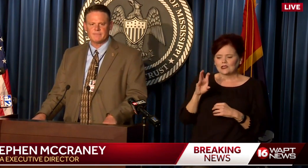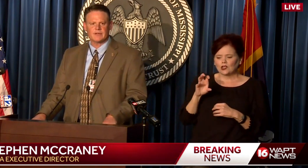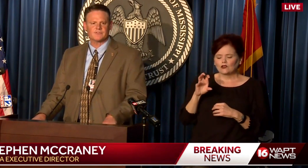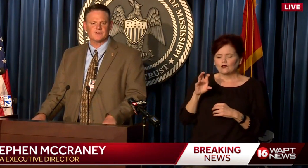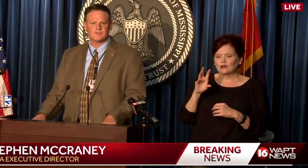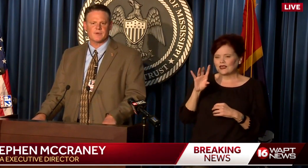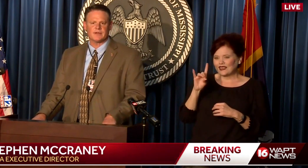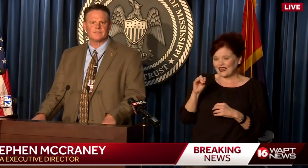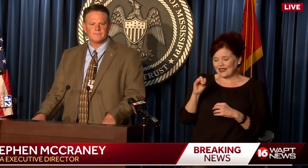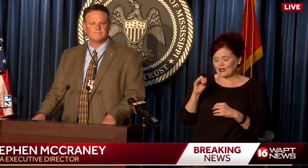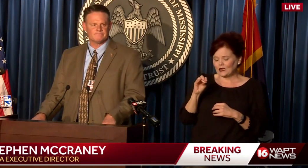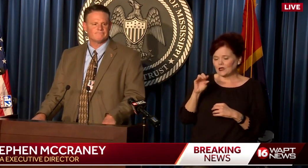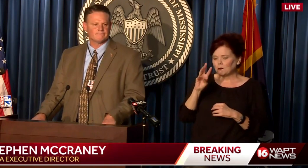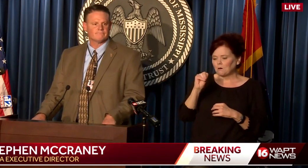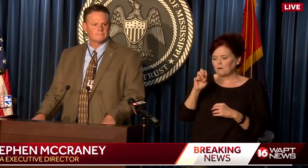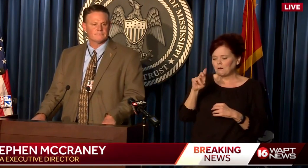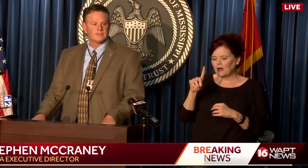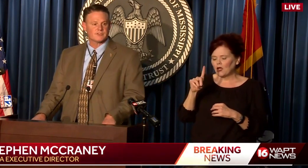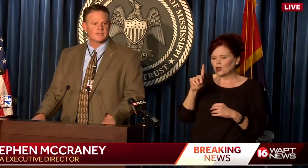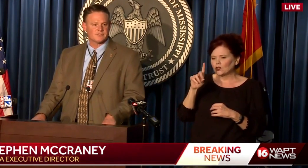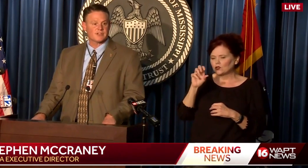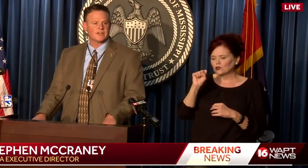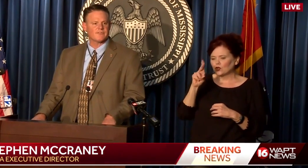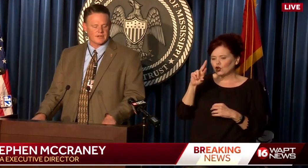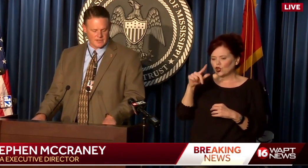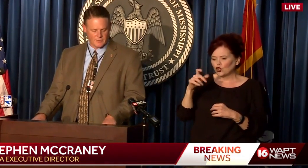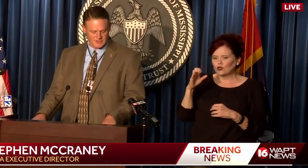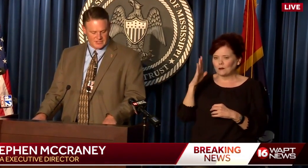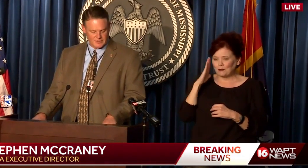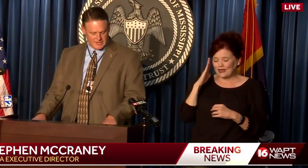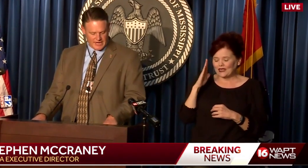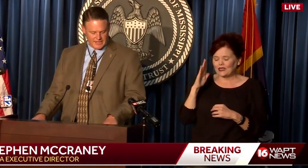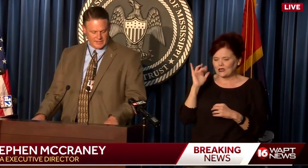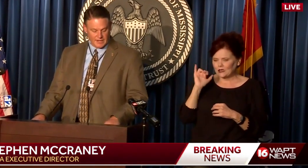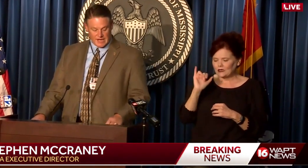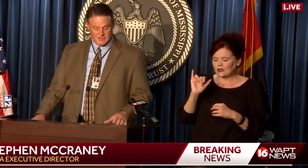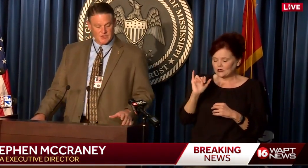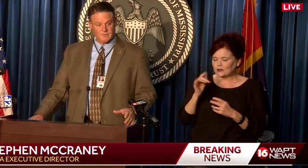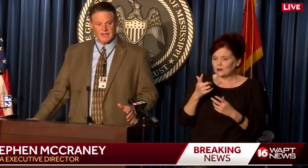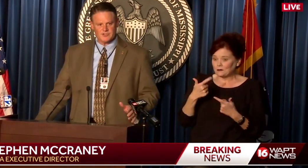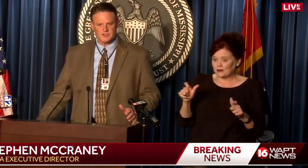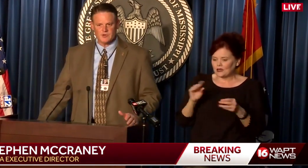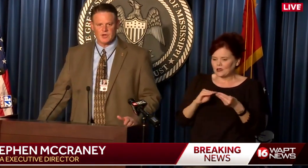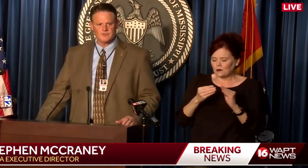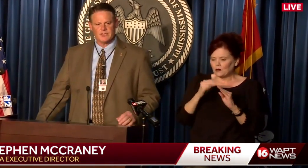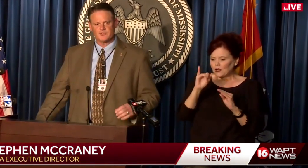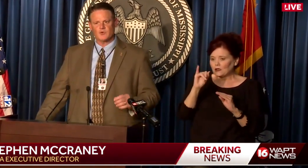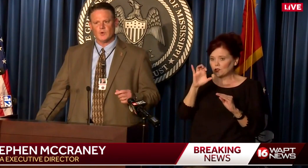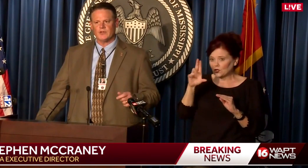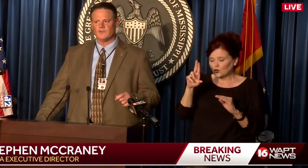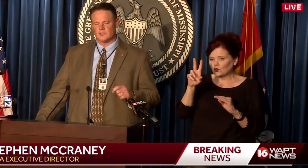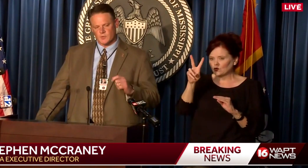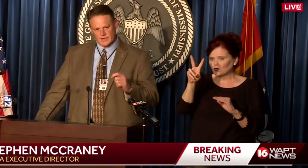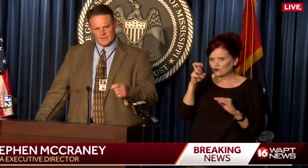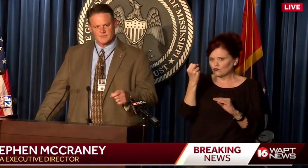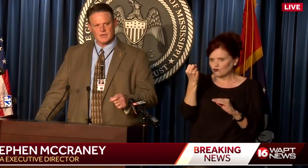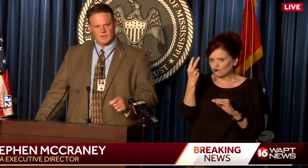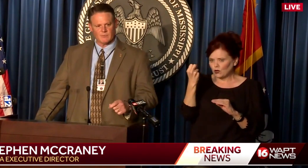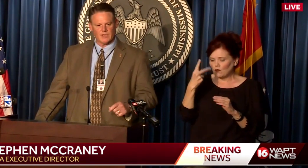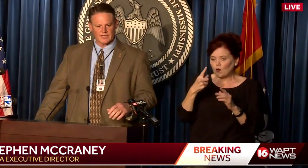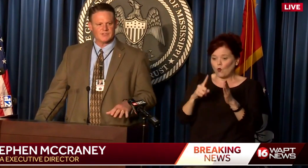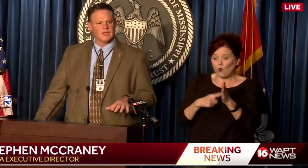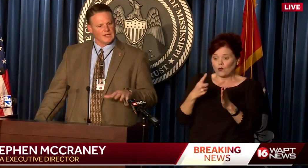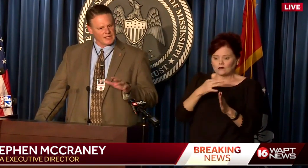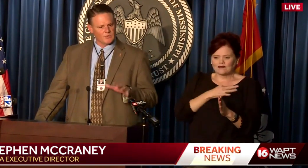680 medical surge beds. That's a significant number, 680. ICU beds, 212 once we get